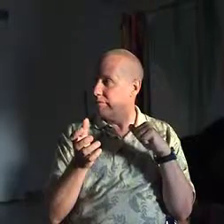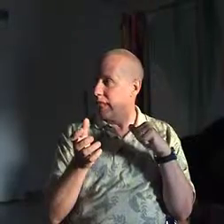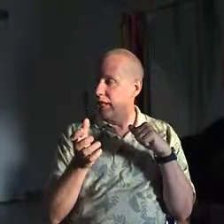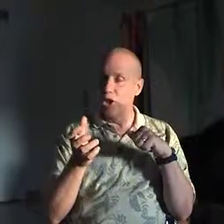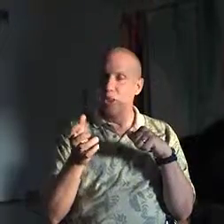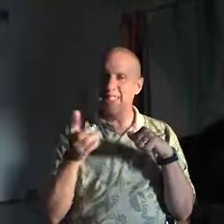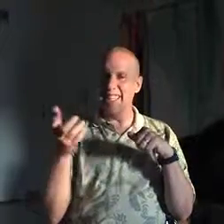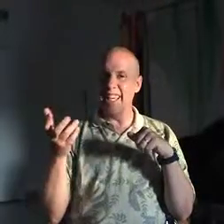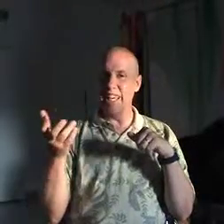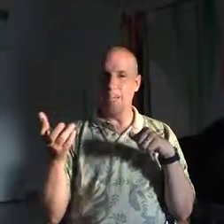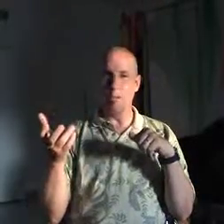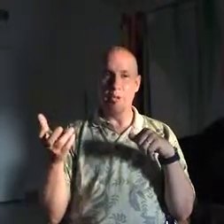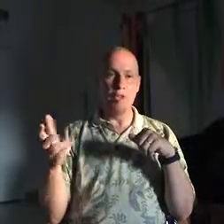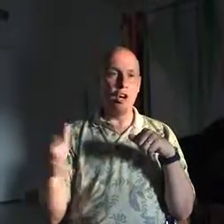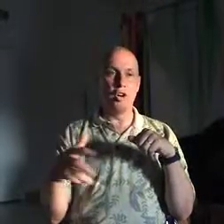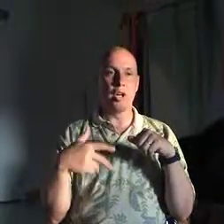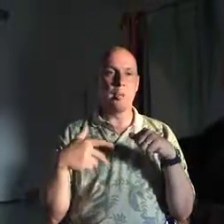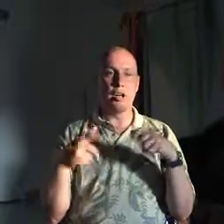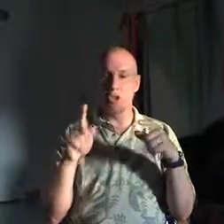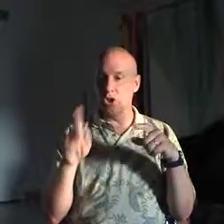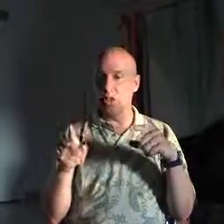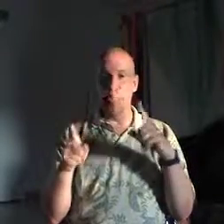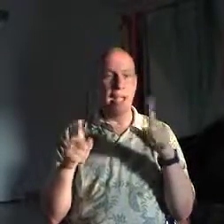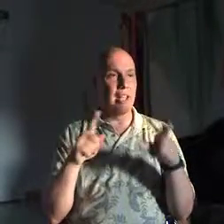You might say, we've all heard about good and bad.